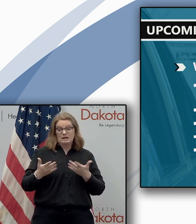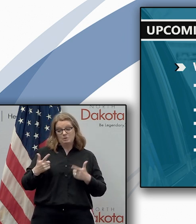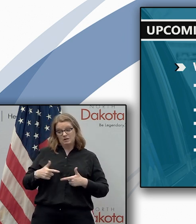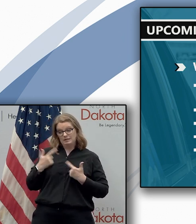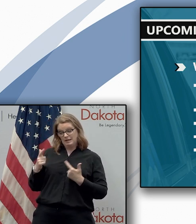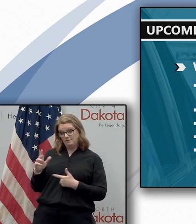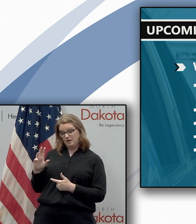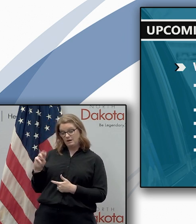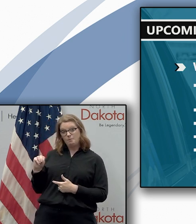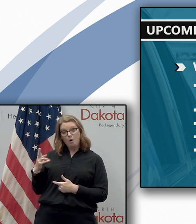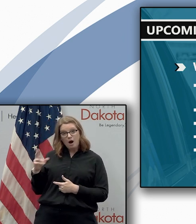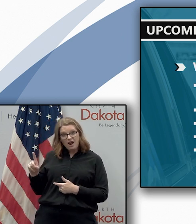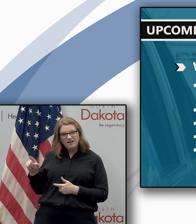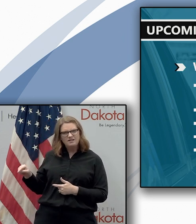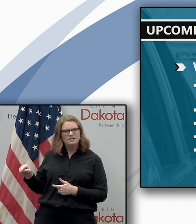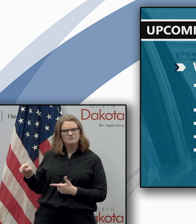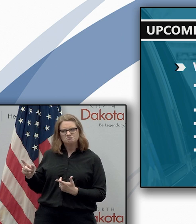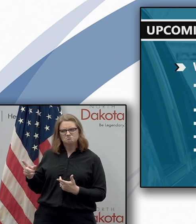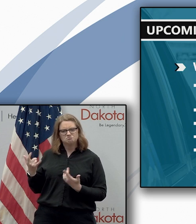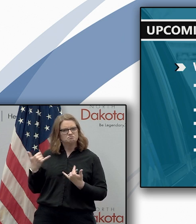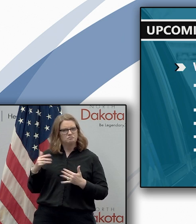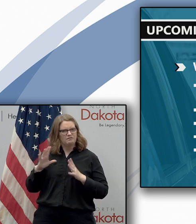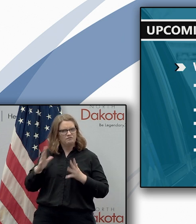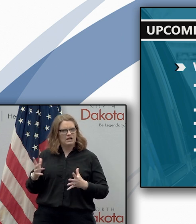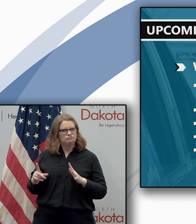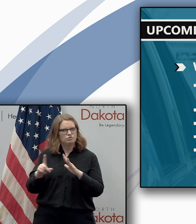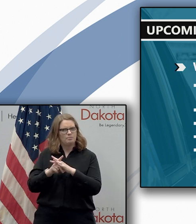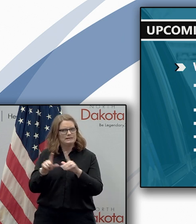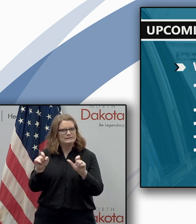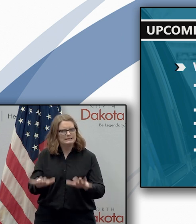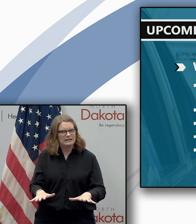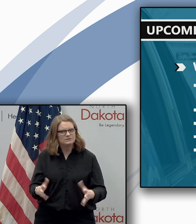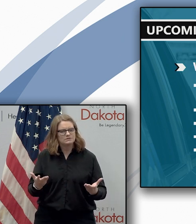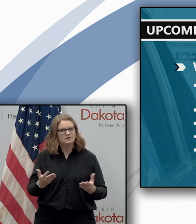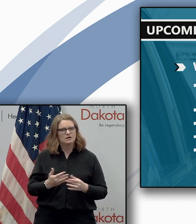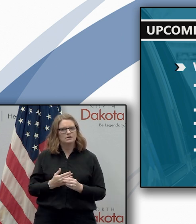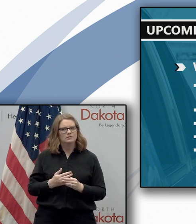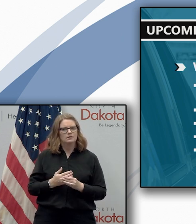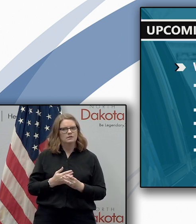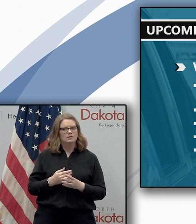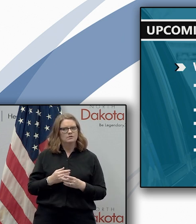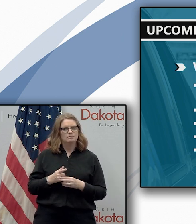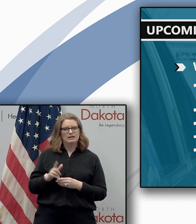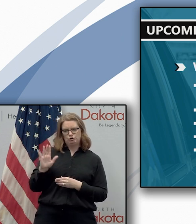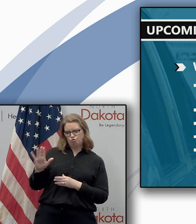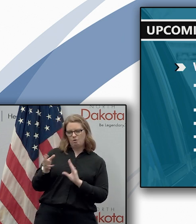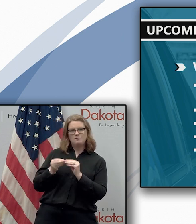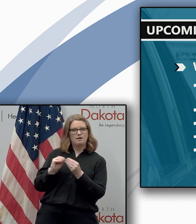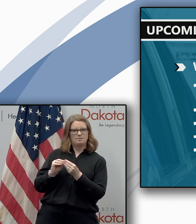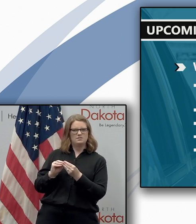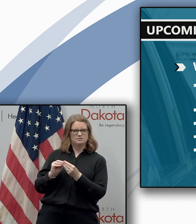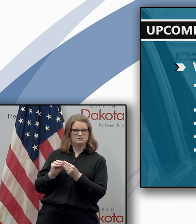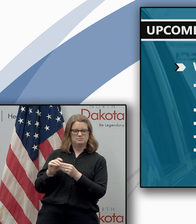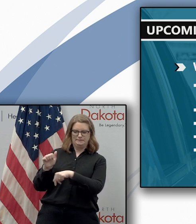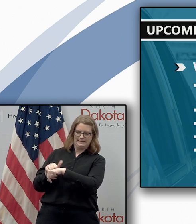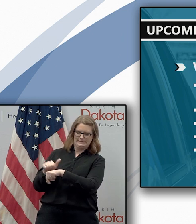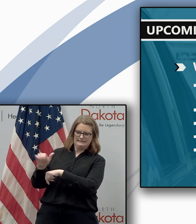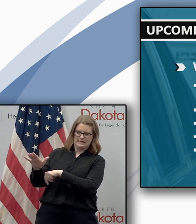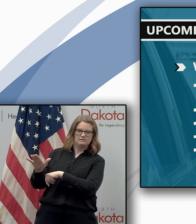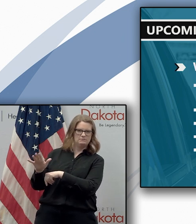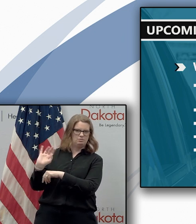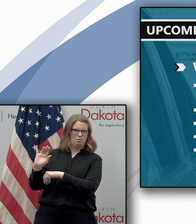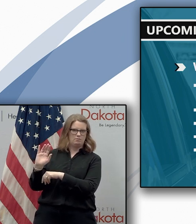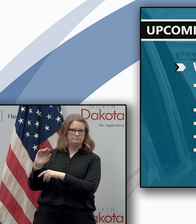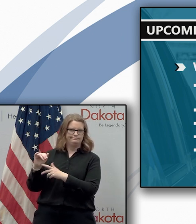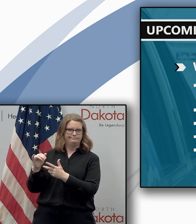side of the metro area uh you can still get a test uh those numbers will be uh allocated to their place of living but we